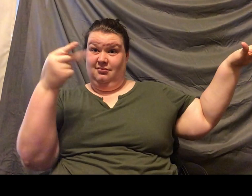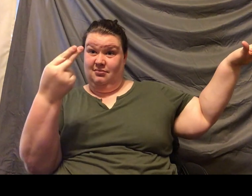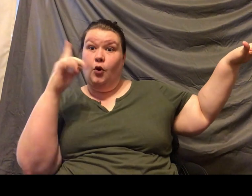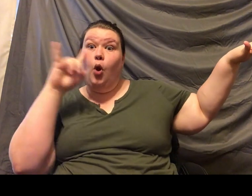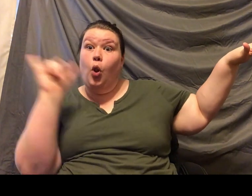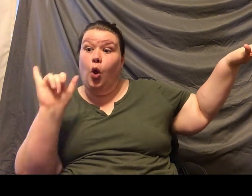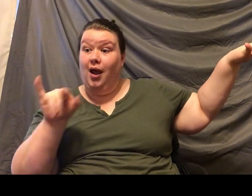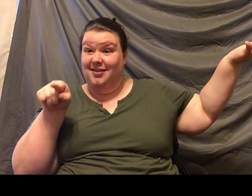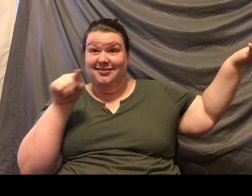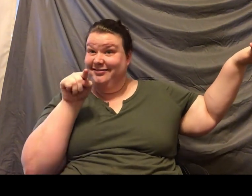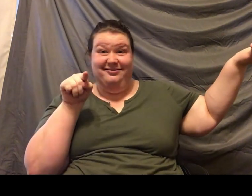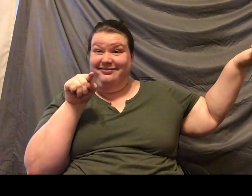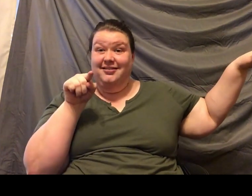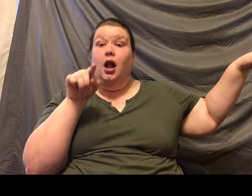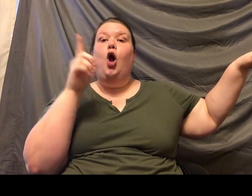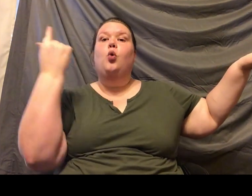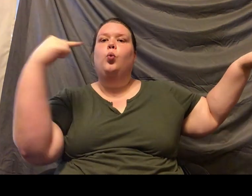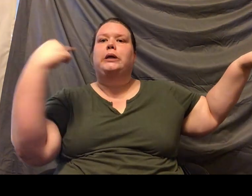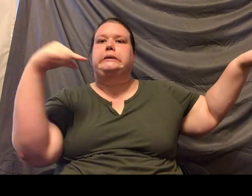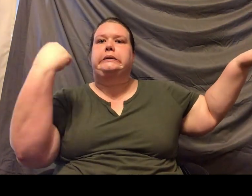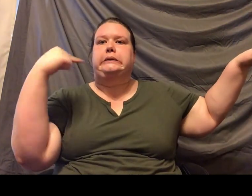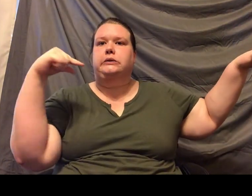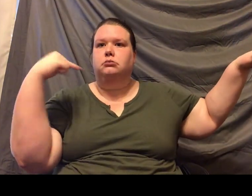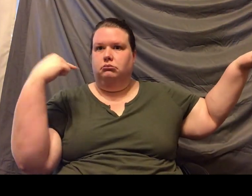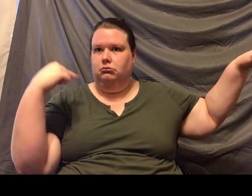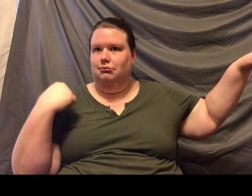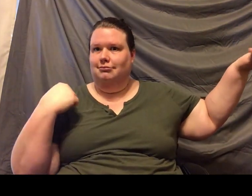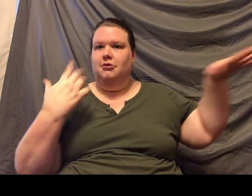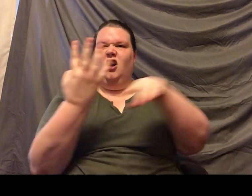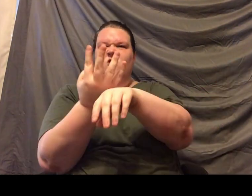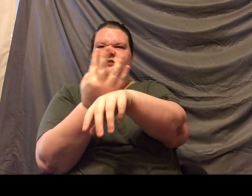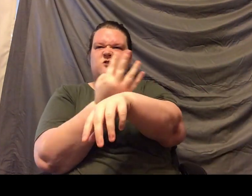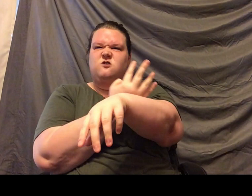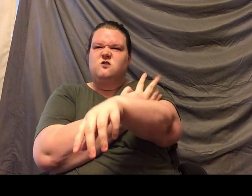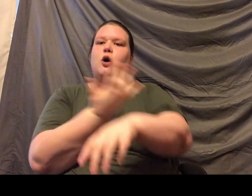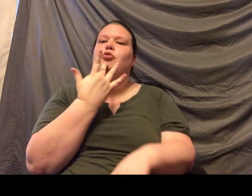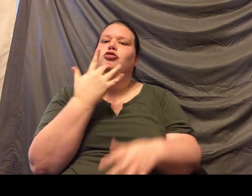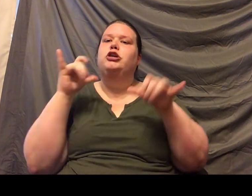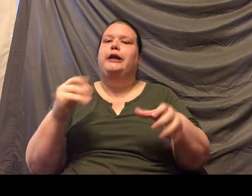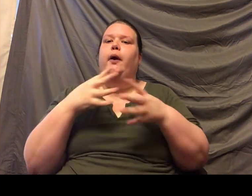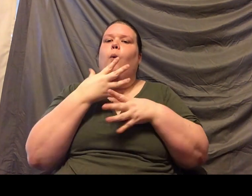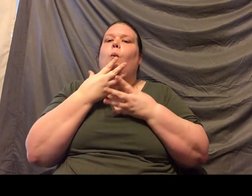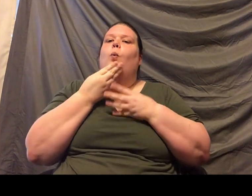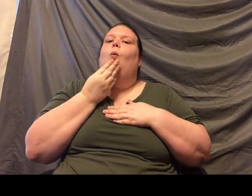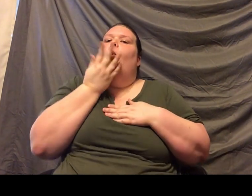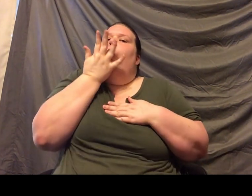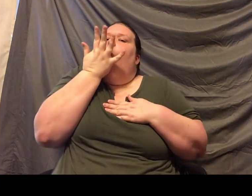much fur is because they're going to try to keep their body nice and warm. So again, in the rainforest, it is raining all the time, so they're going to be